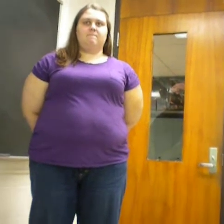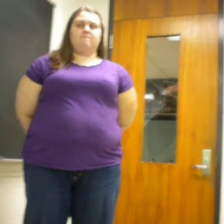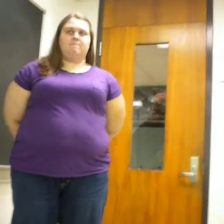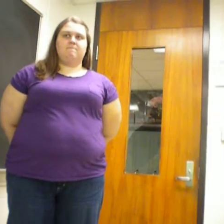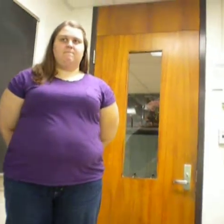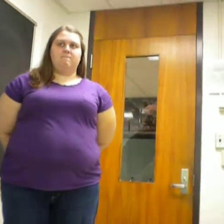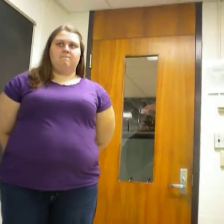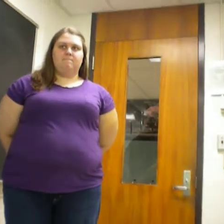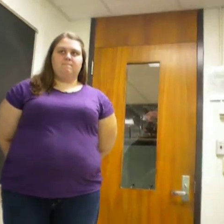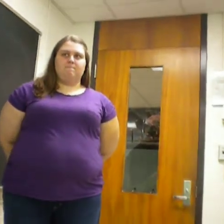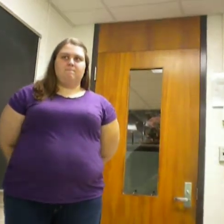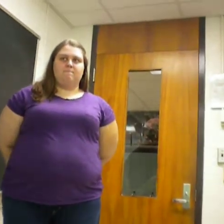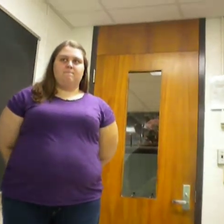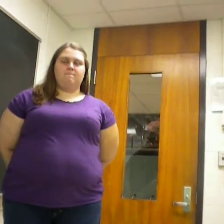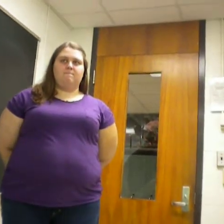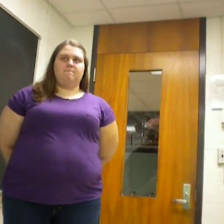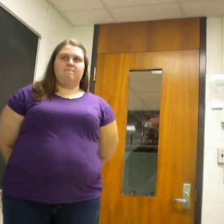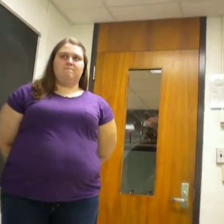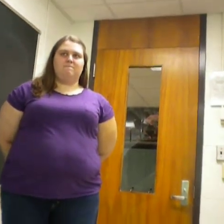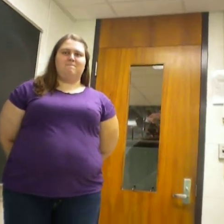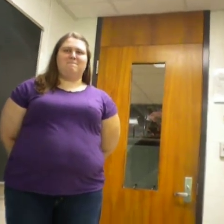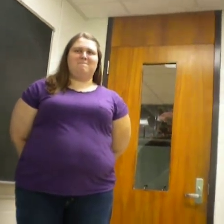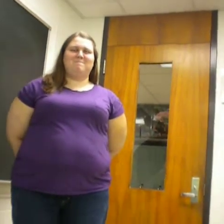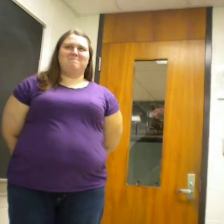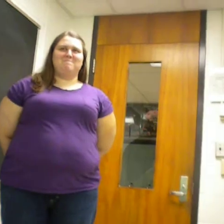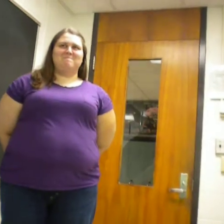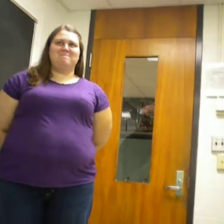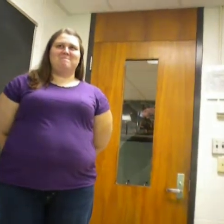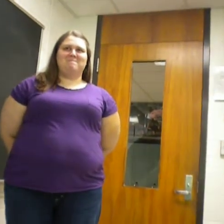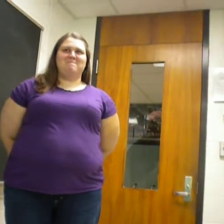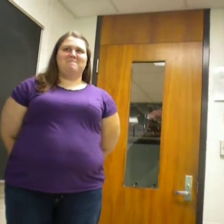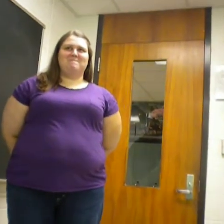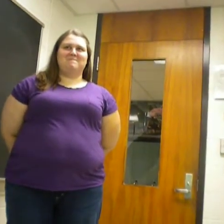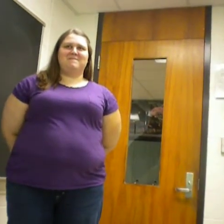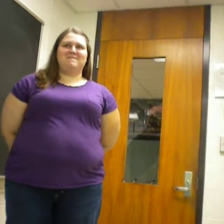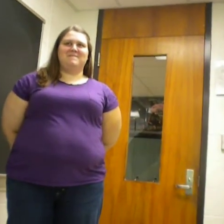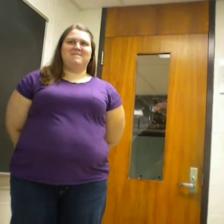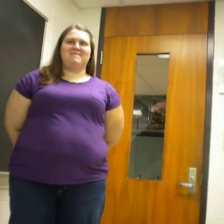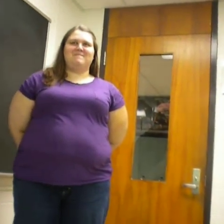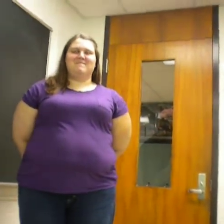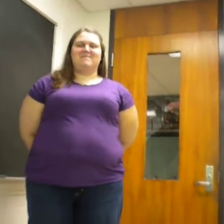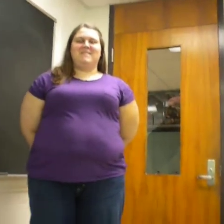finding the kind of sex appeal and star power that the conference was known for. Okay.